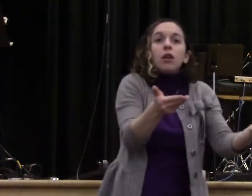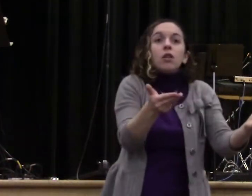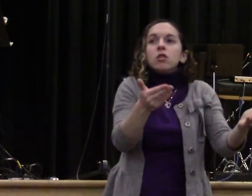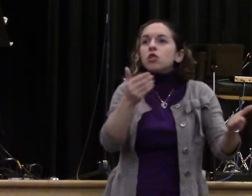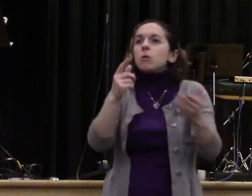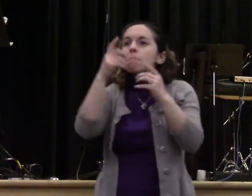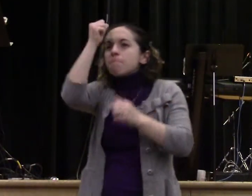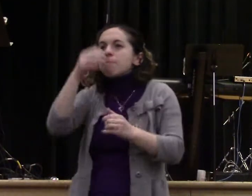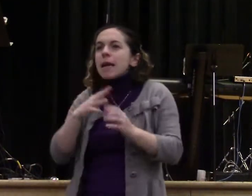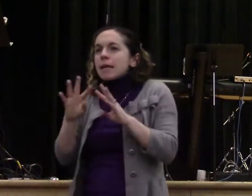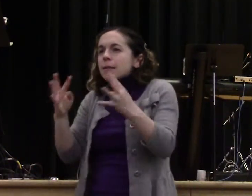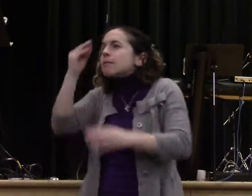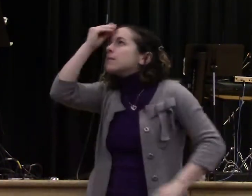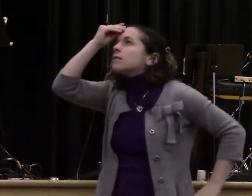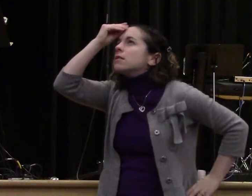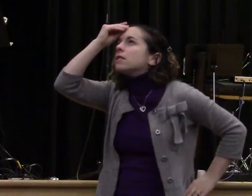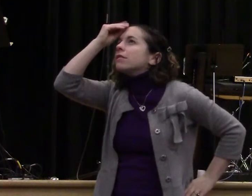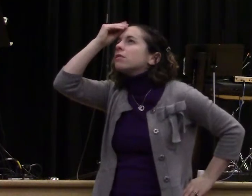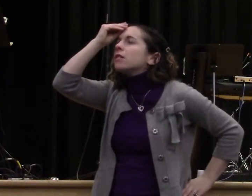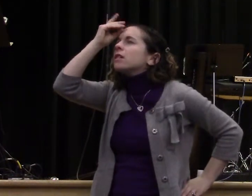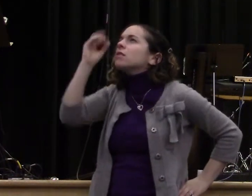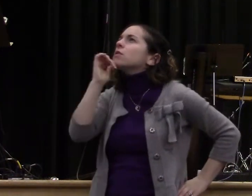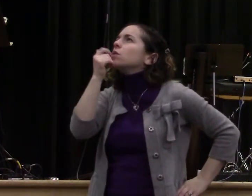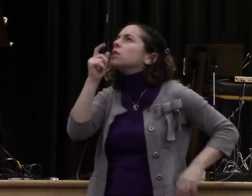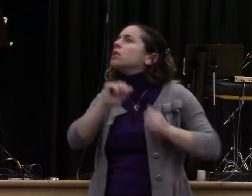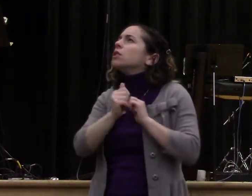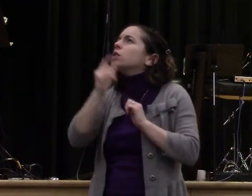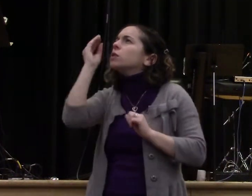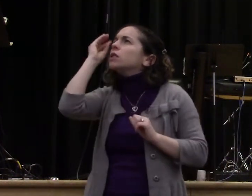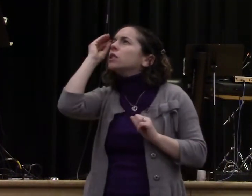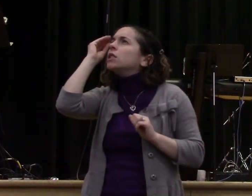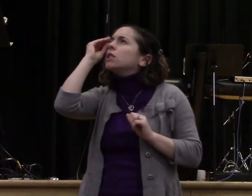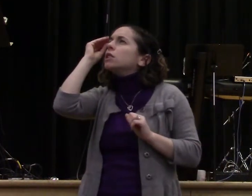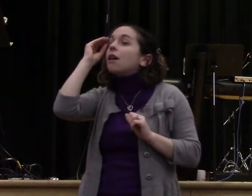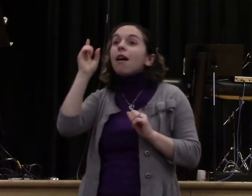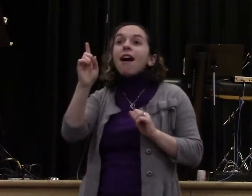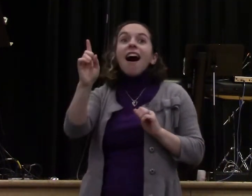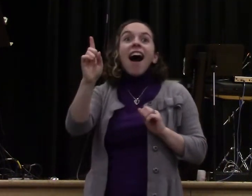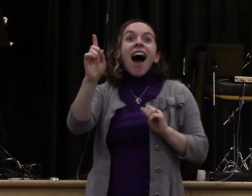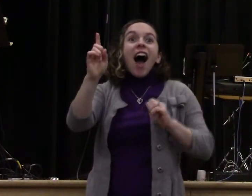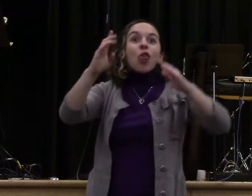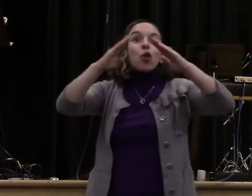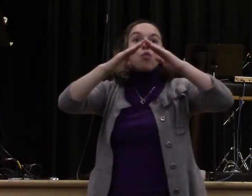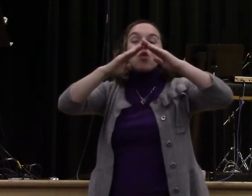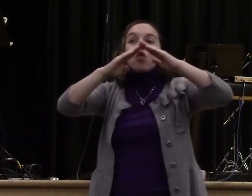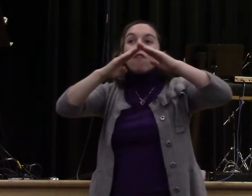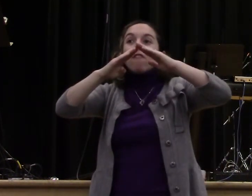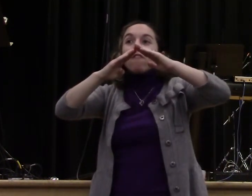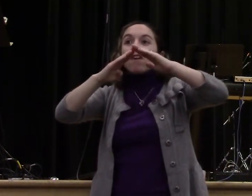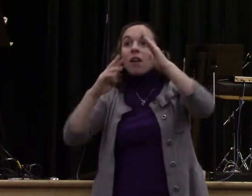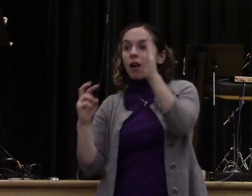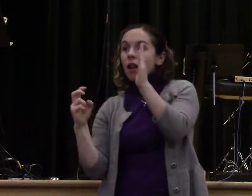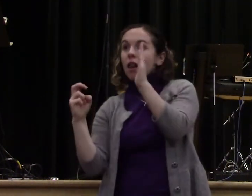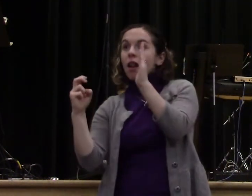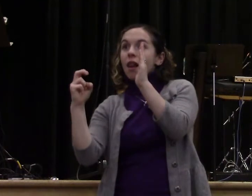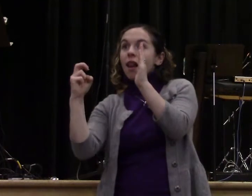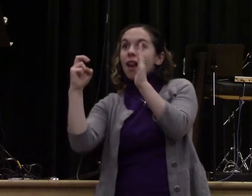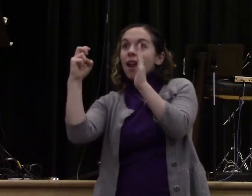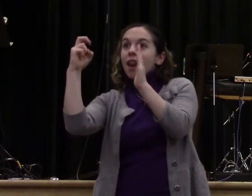at sundown. They could have done that. But mess, unity says mess. Unity says, we're going to see this